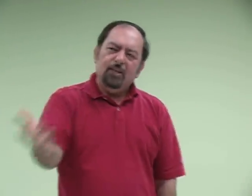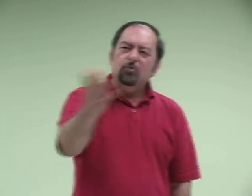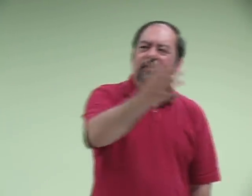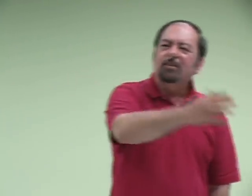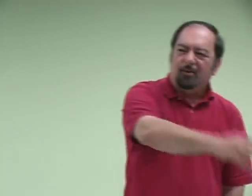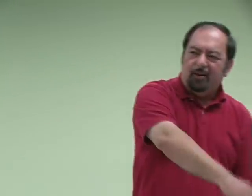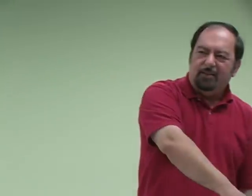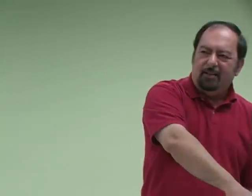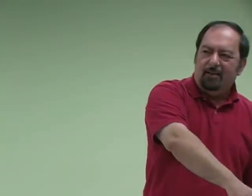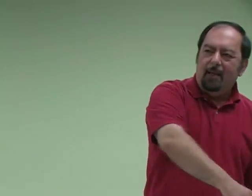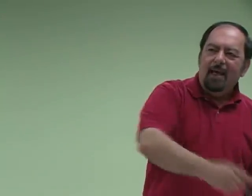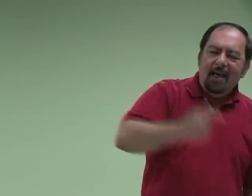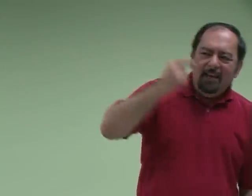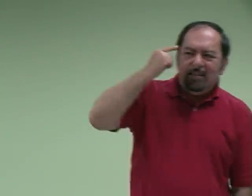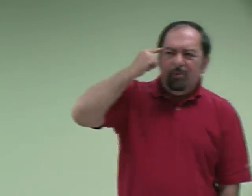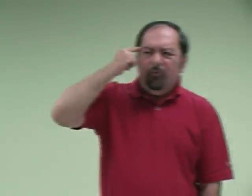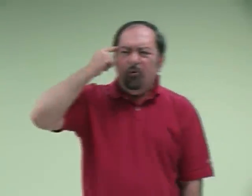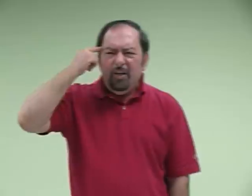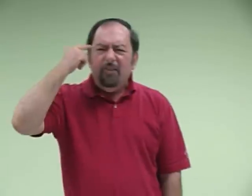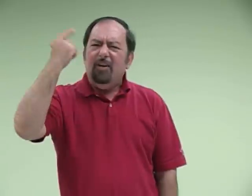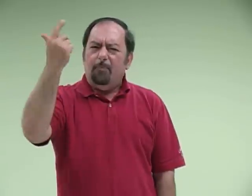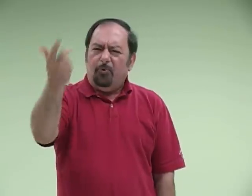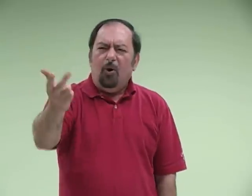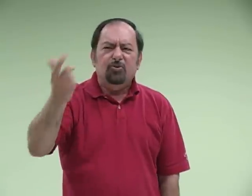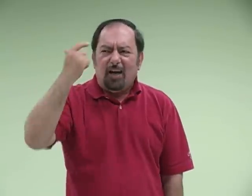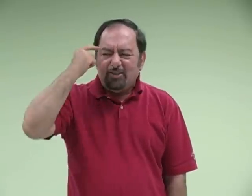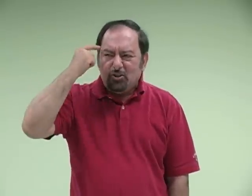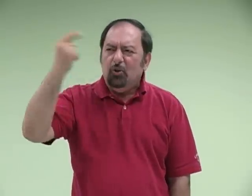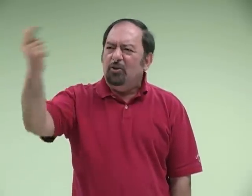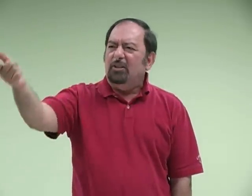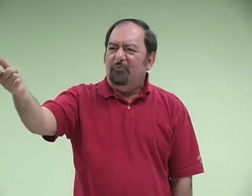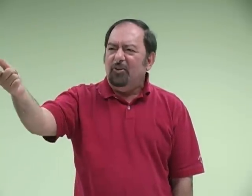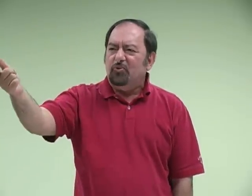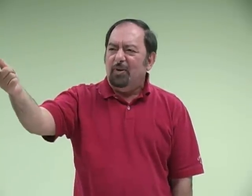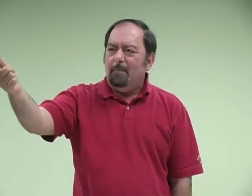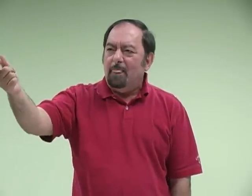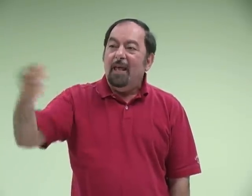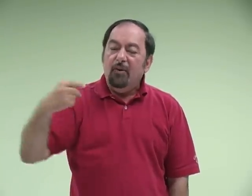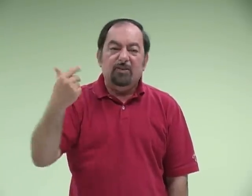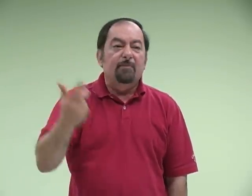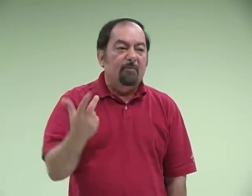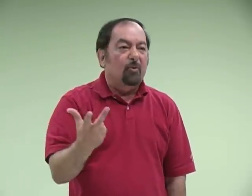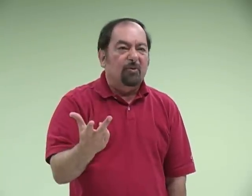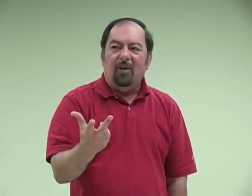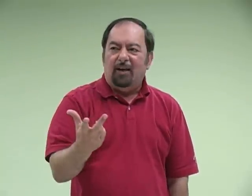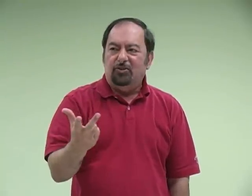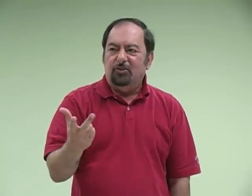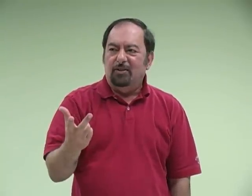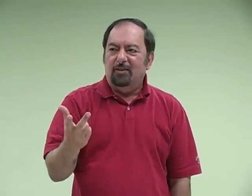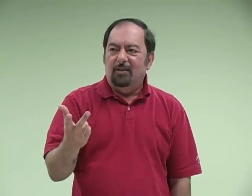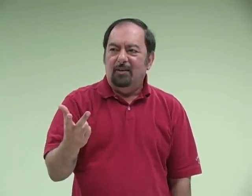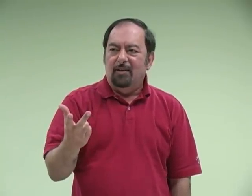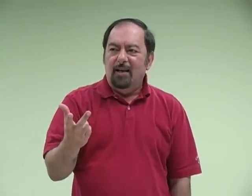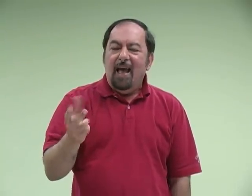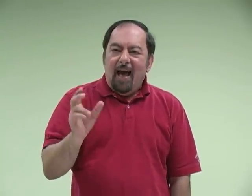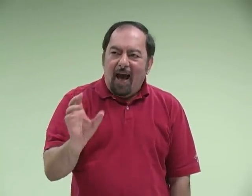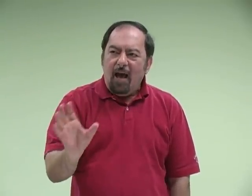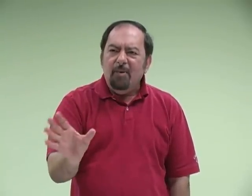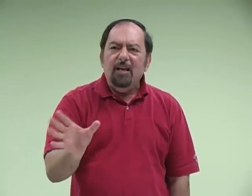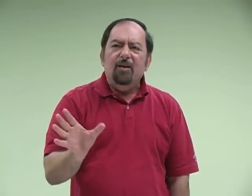takes you back to the garden. He said, Before you even approached, I saw you under the fig tree. He was given a word of knowledge. How many